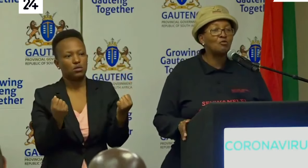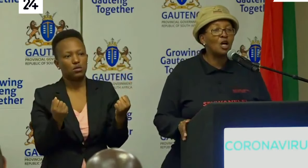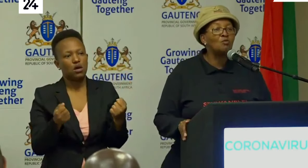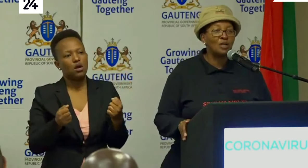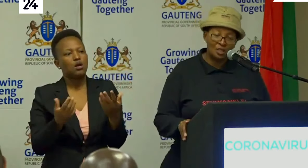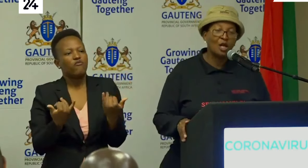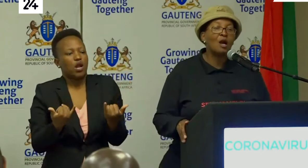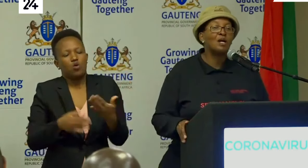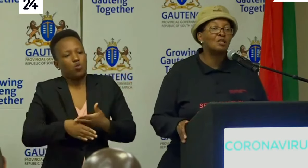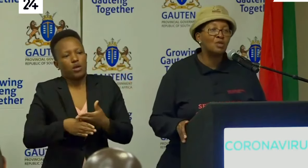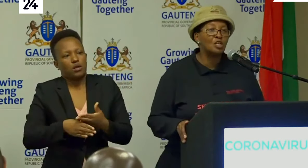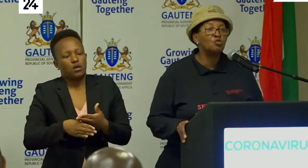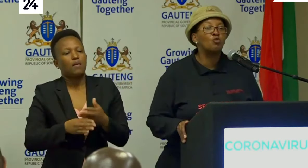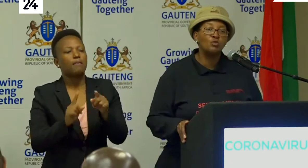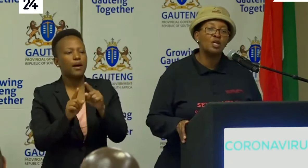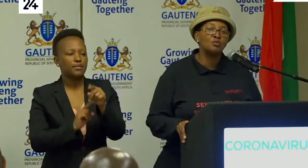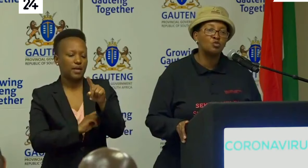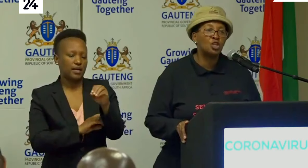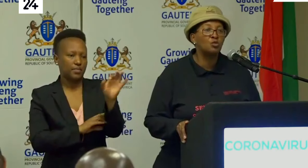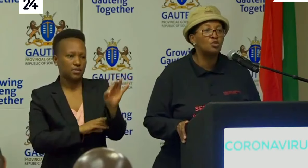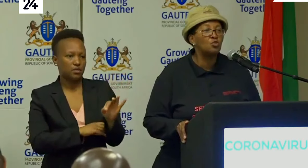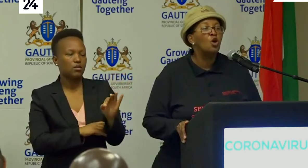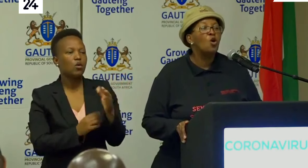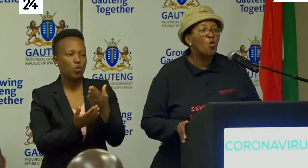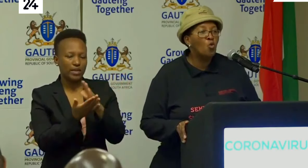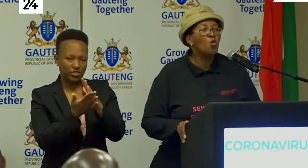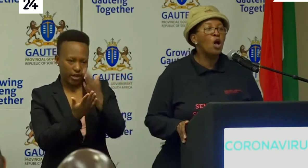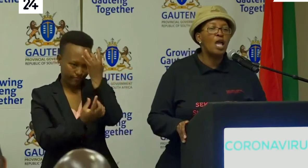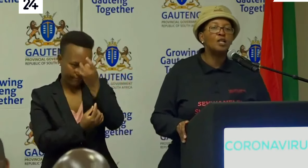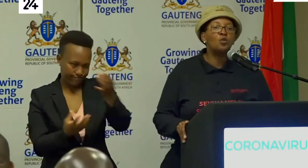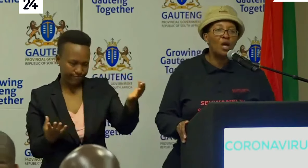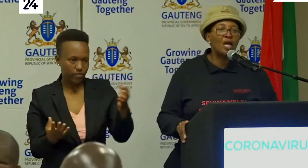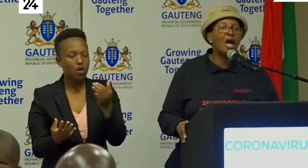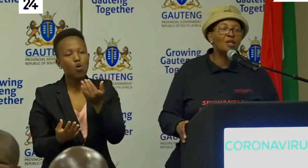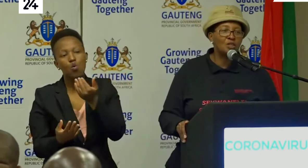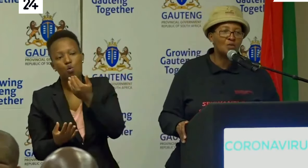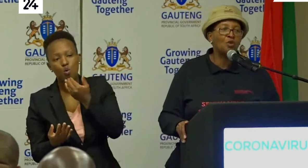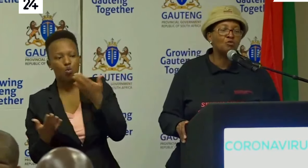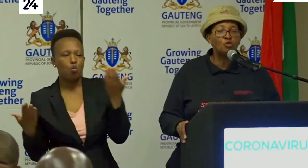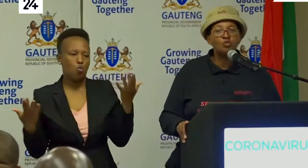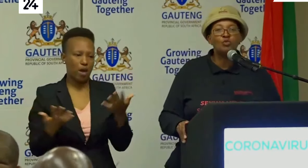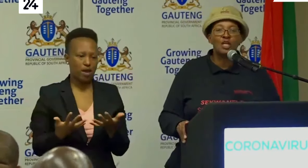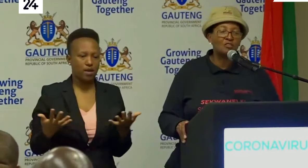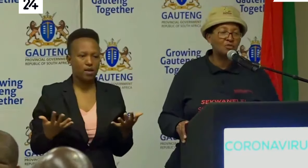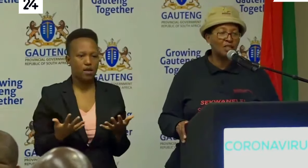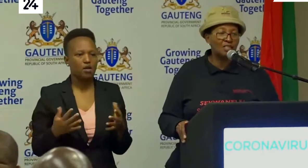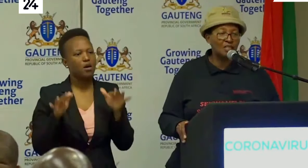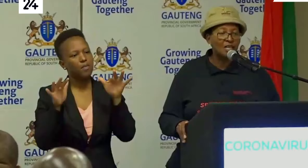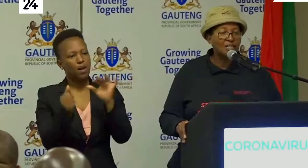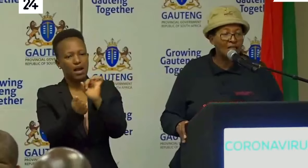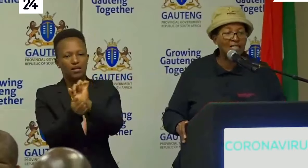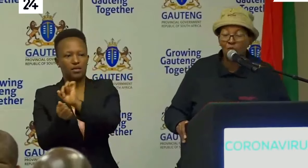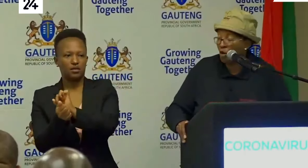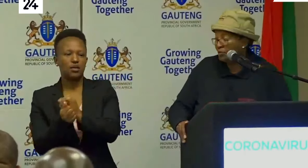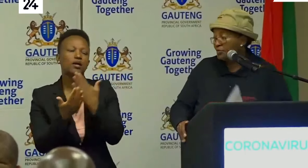-functional for now but I'm 100% sure we'll be able to share with you who and where are some of those people that have been arrested